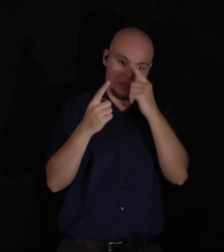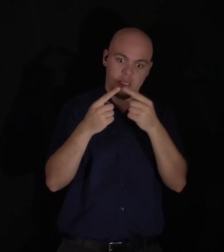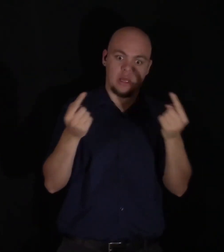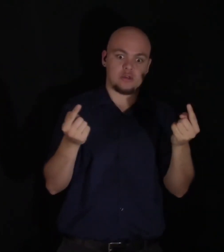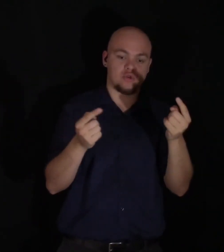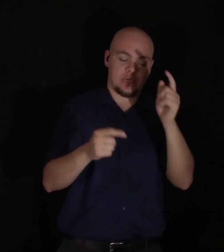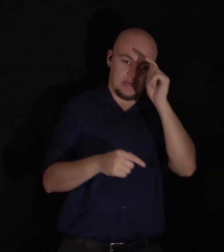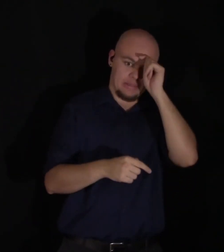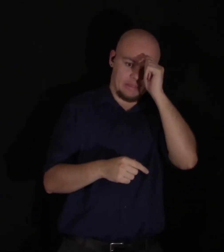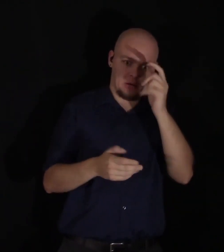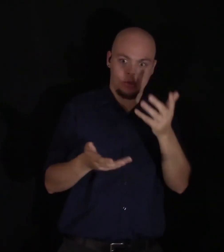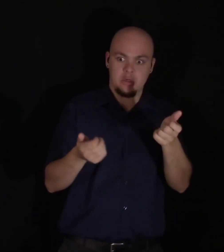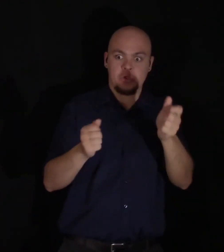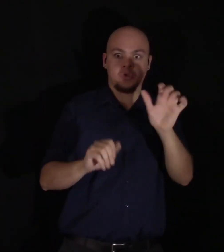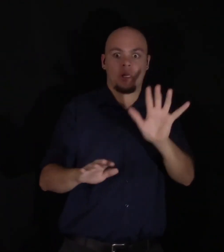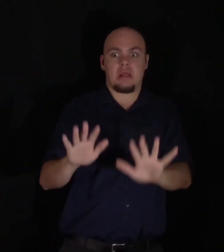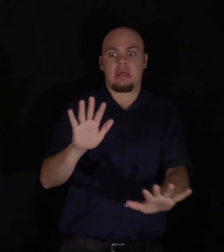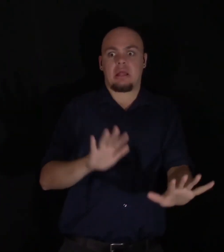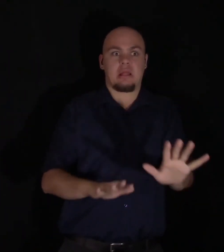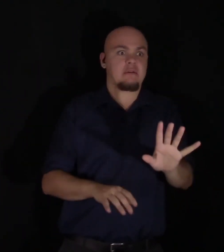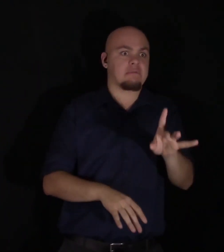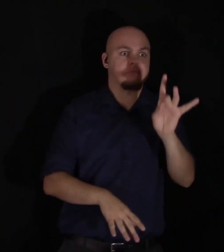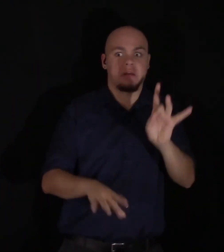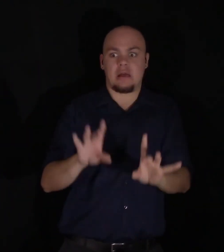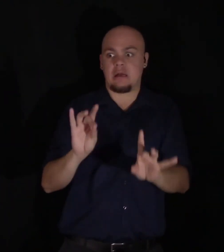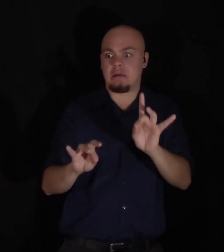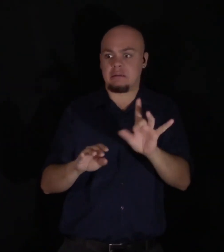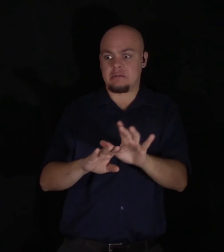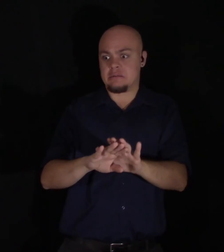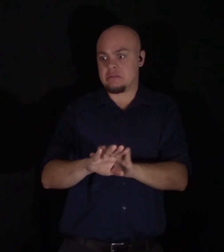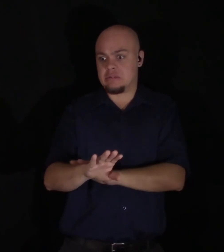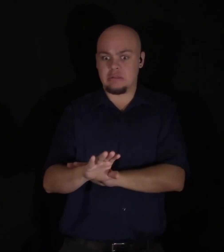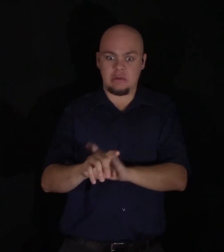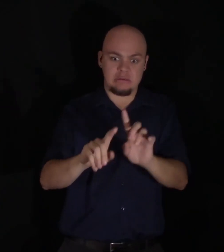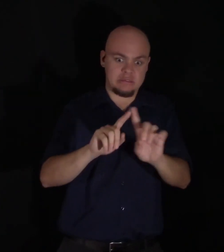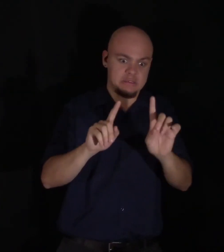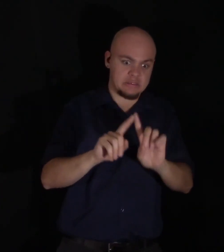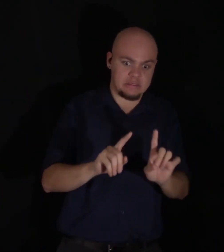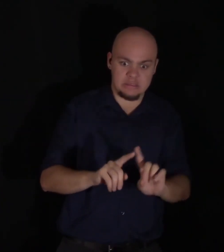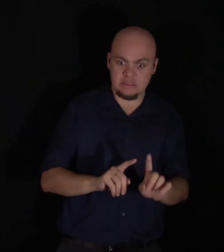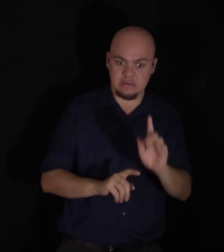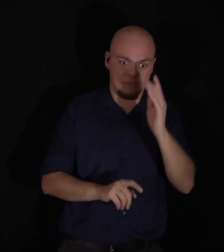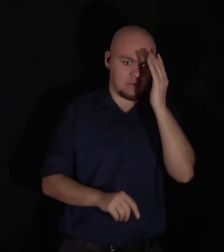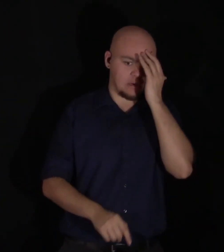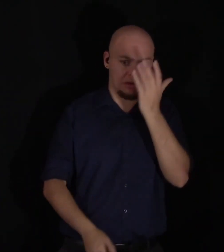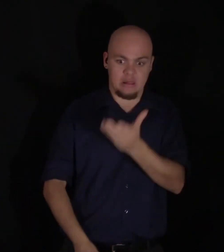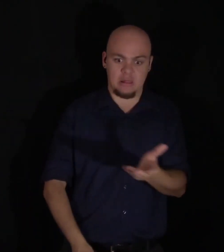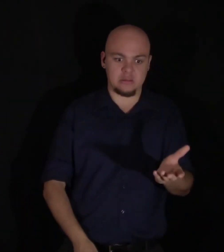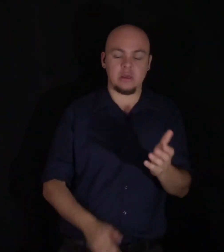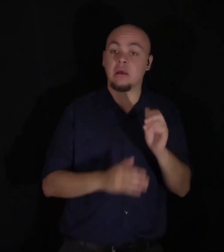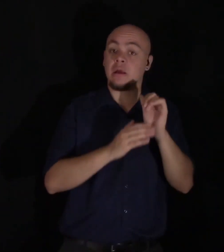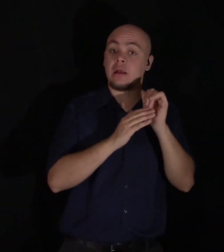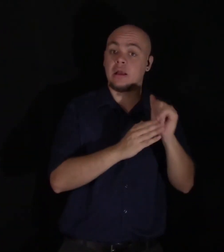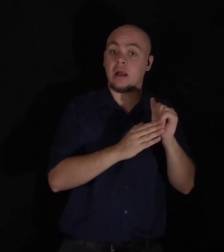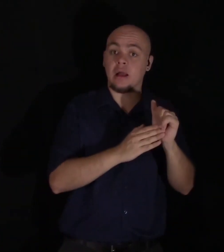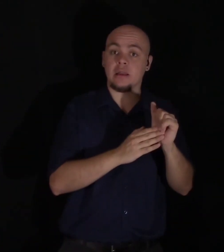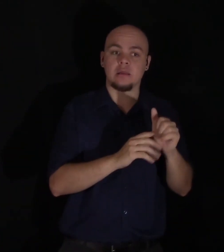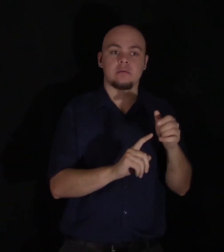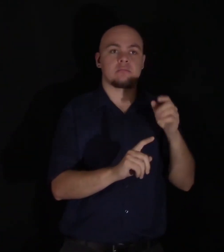floundering desperately in a very slaw of multifarious knowledge, guided by an ardent imagination and